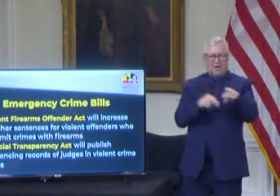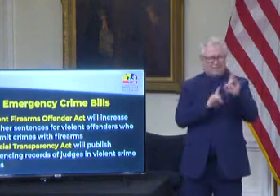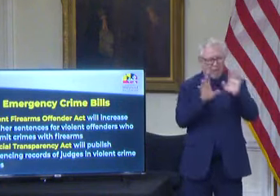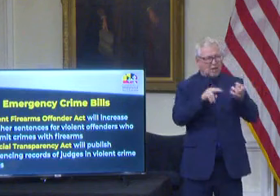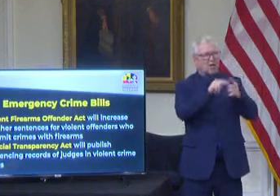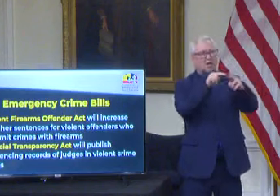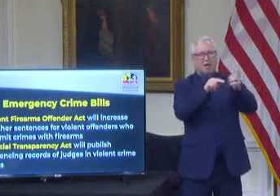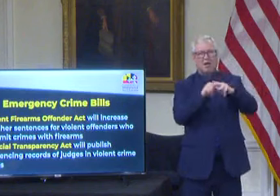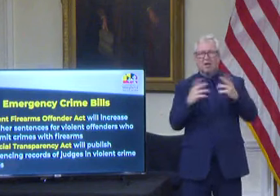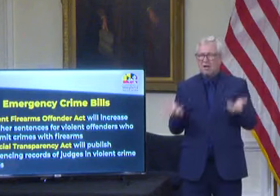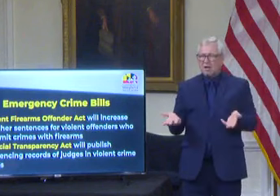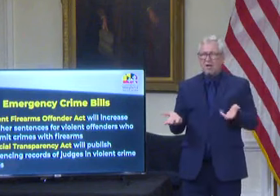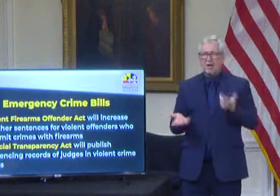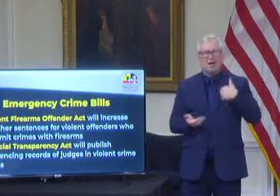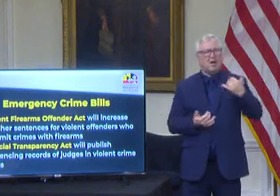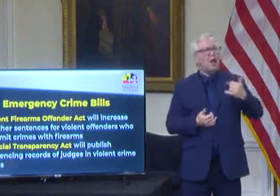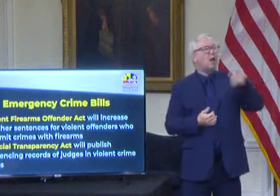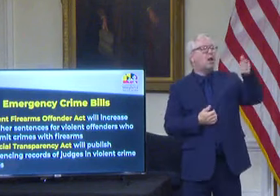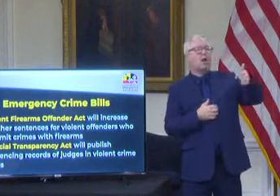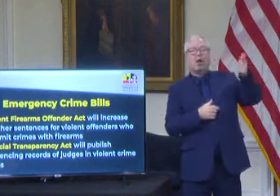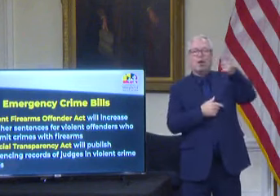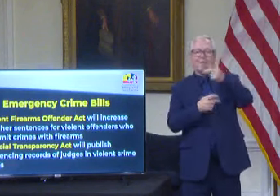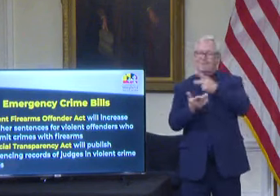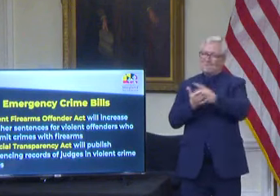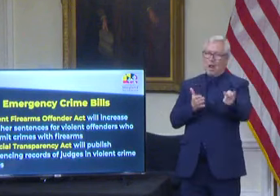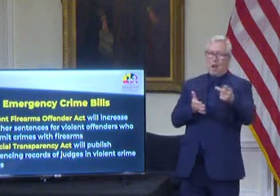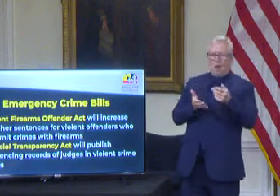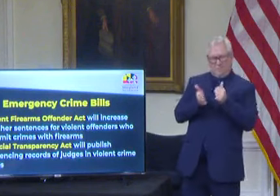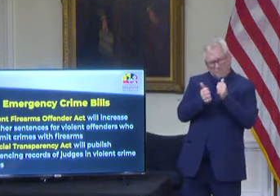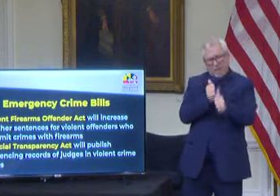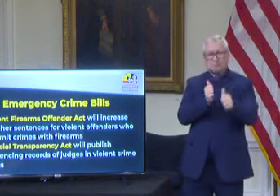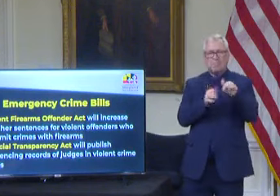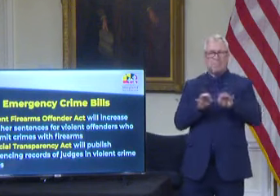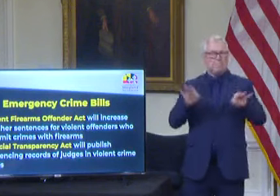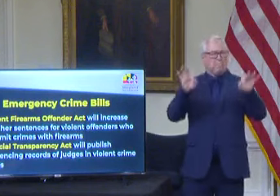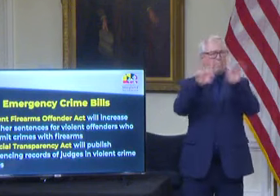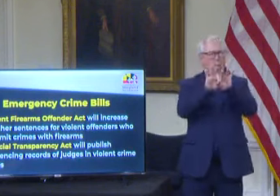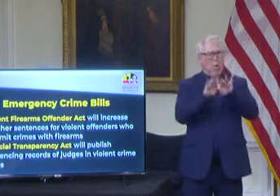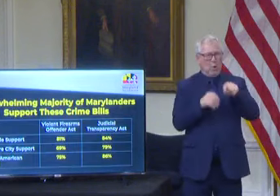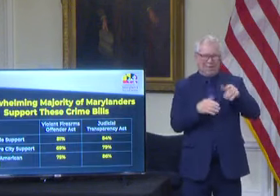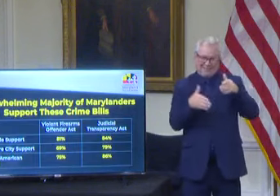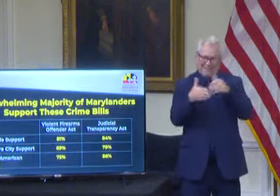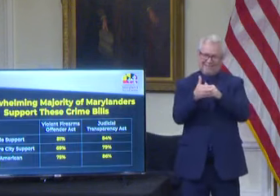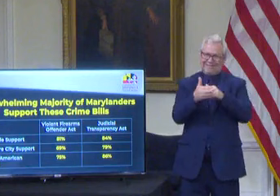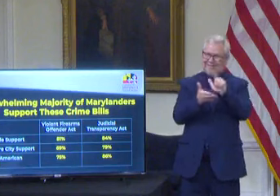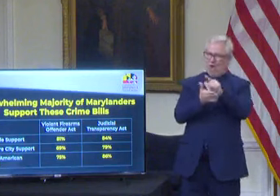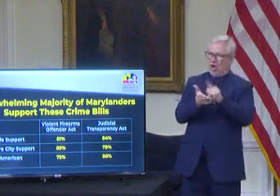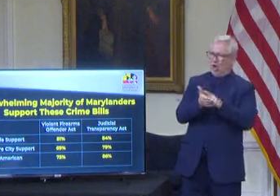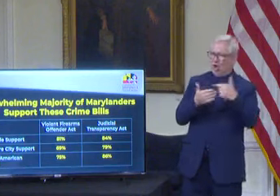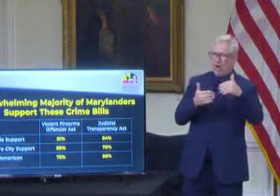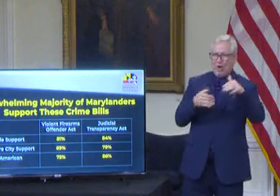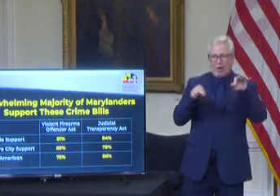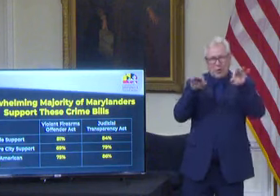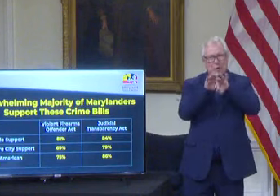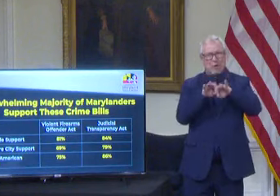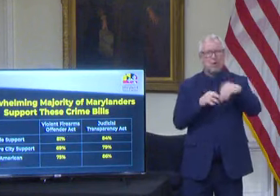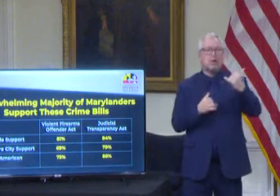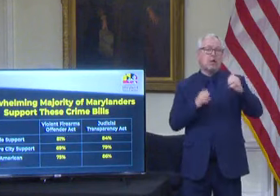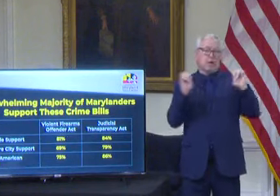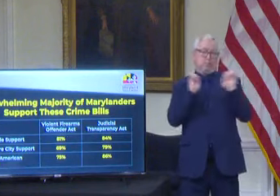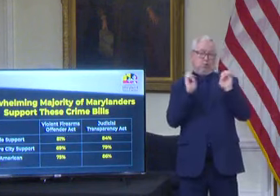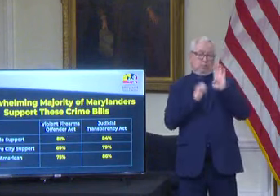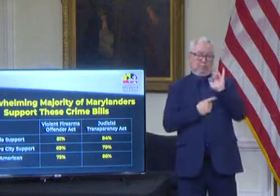fail to pass critical anti-violent crime measures. These emergency bills are strongly supported